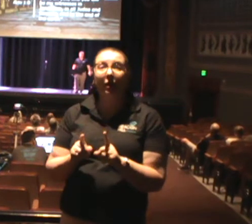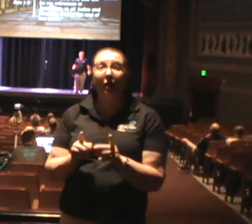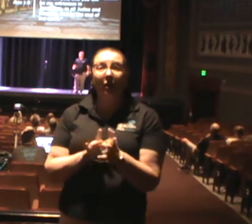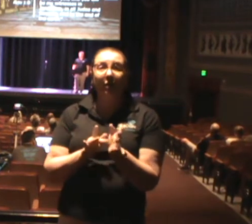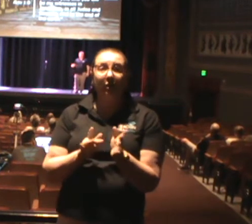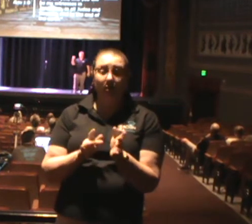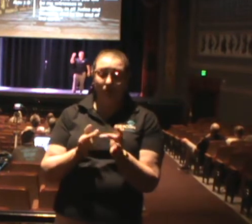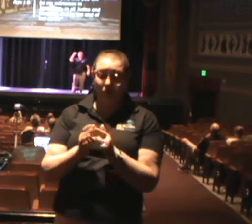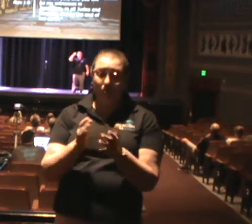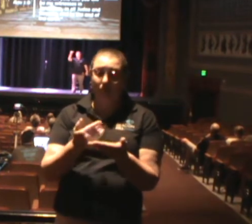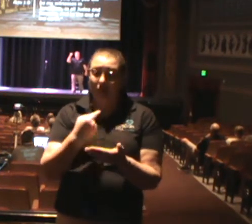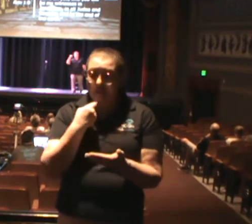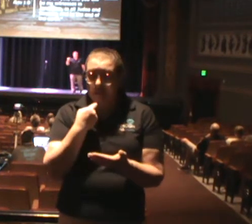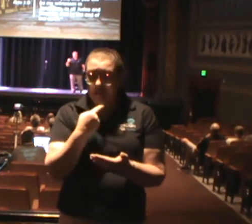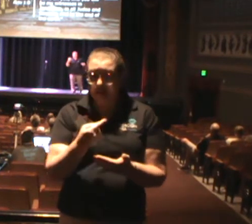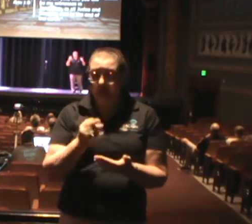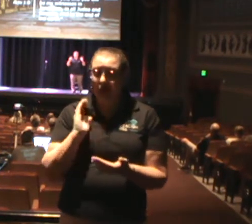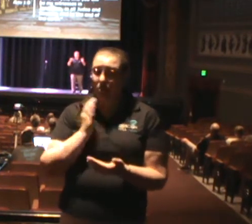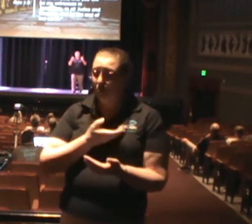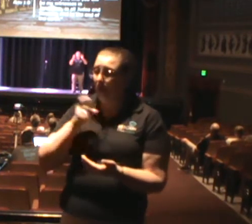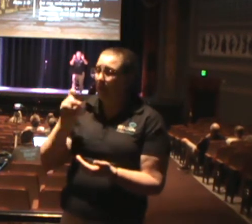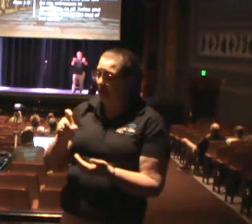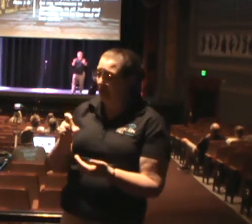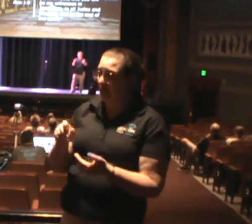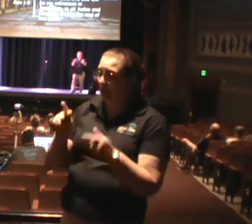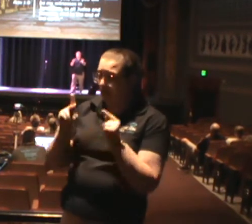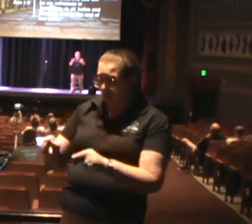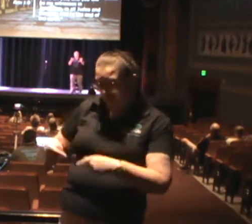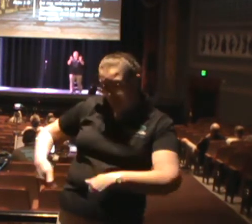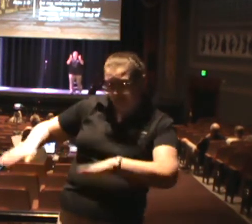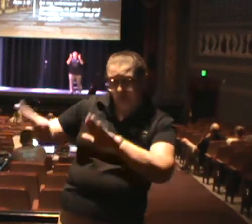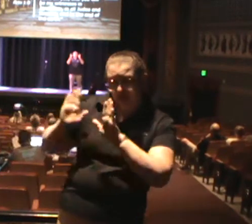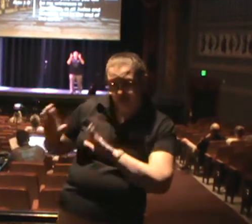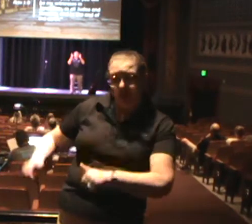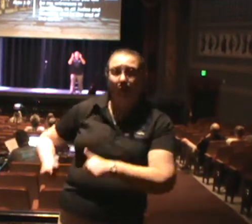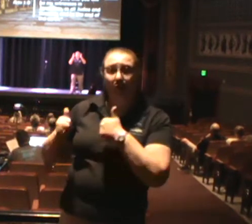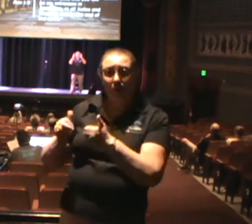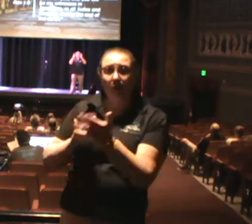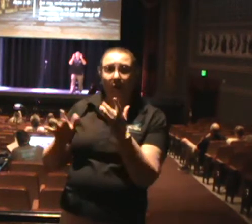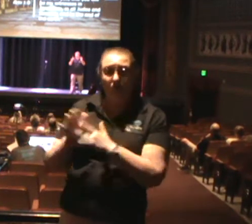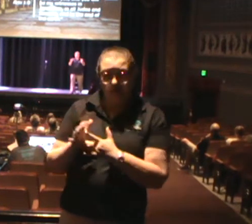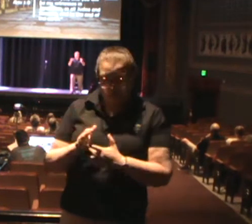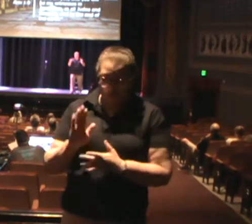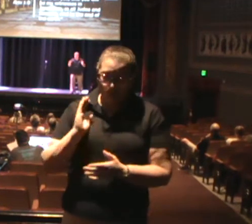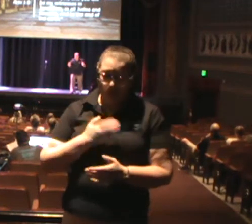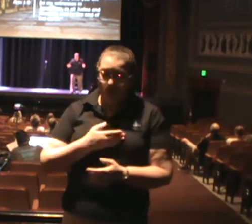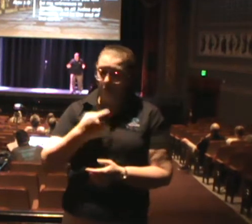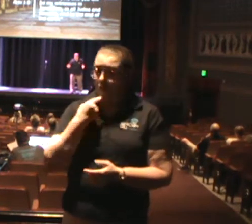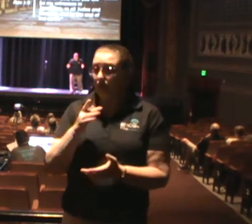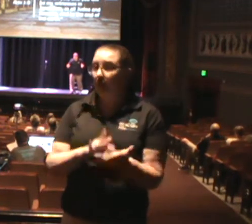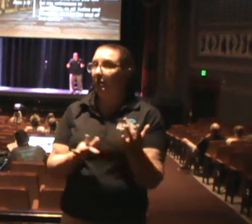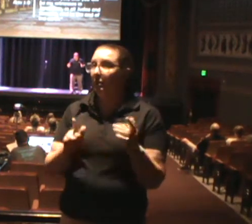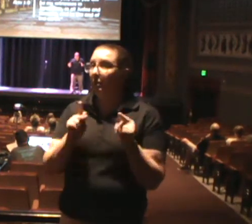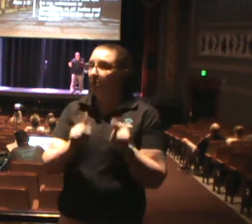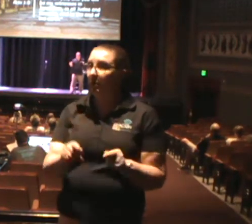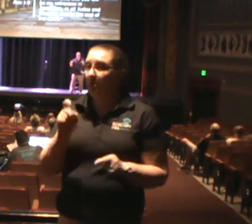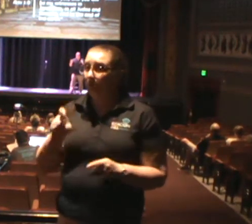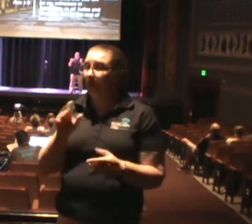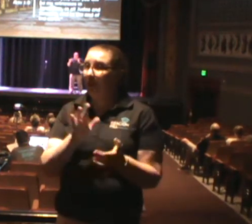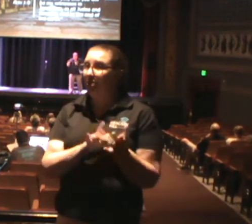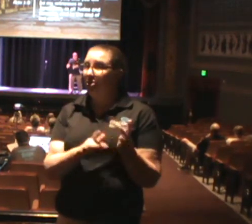over Jesus. We say that people need Jesus, yet we don't tell people about Jesus.